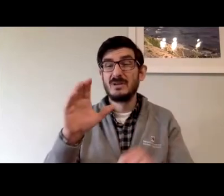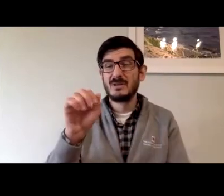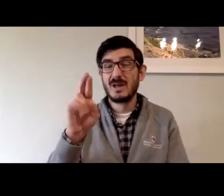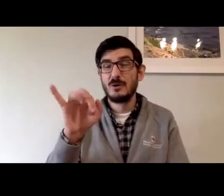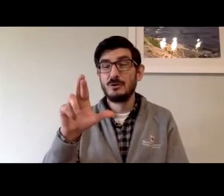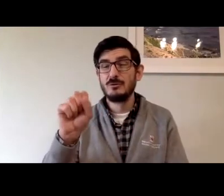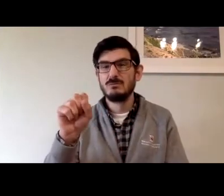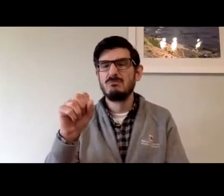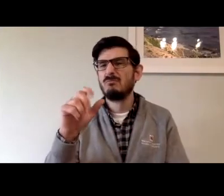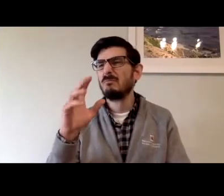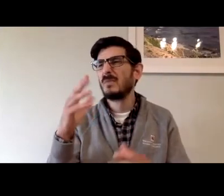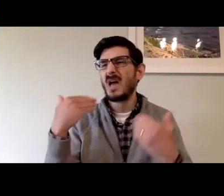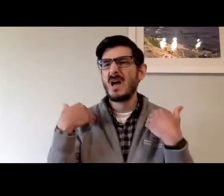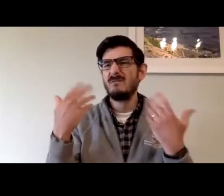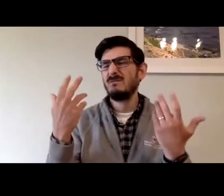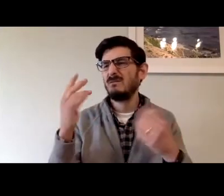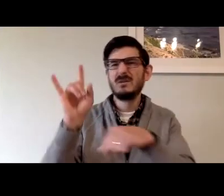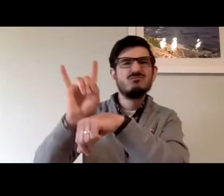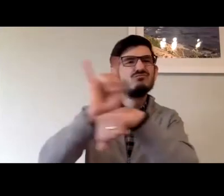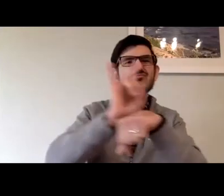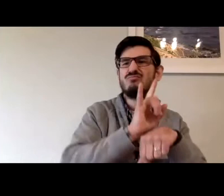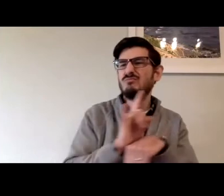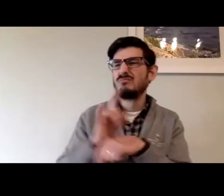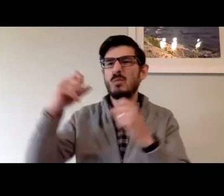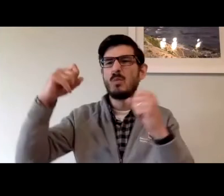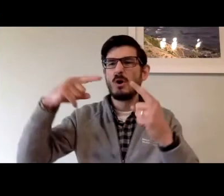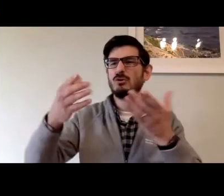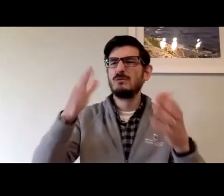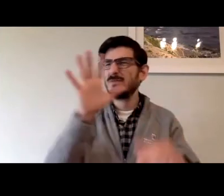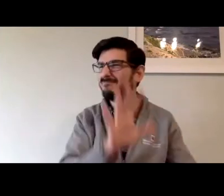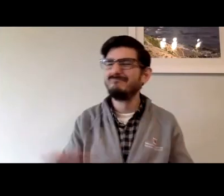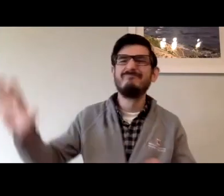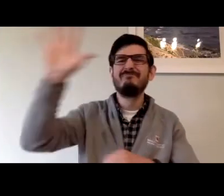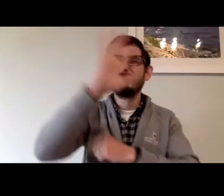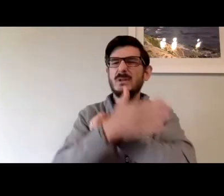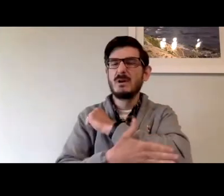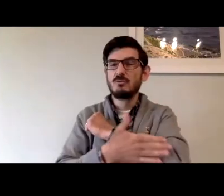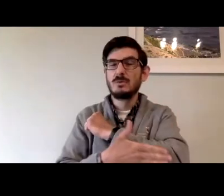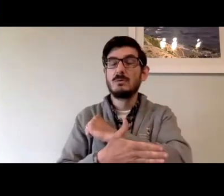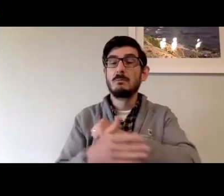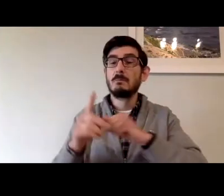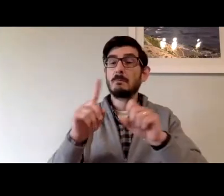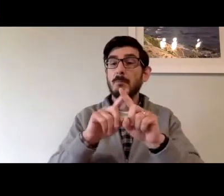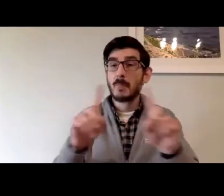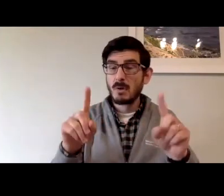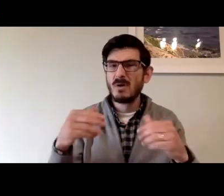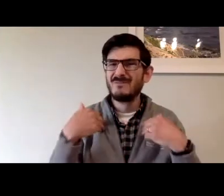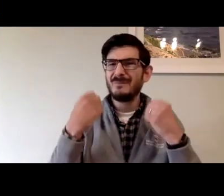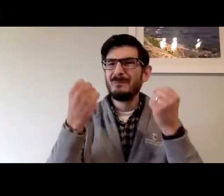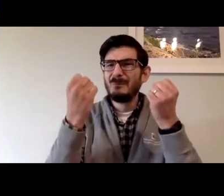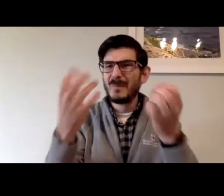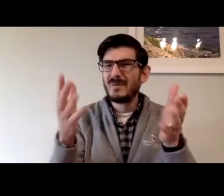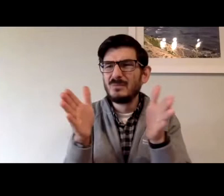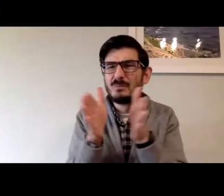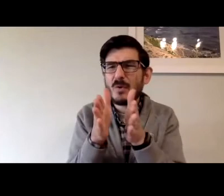So of those big four carriers, there are lots of wireless services available throughout the